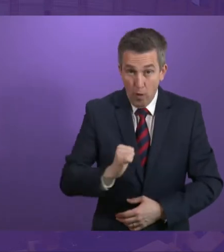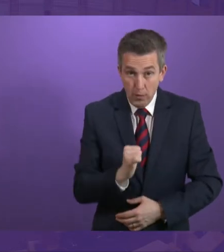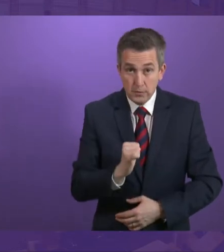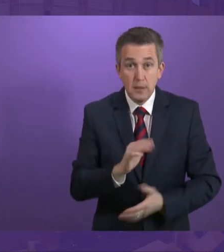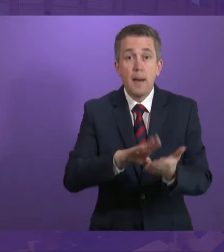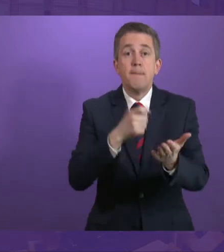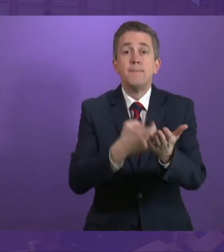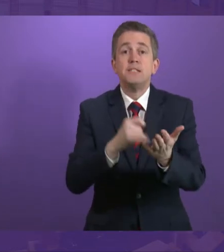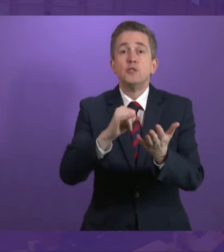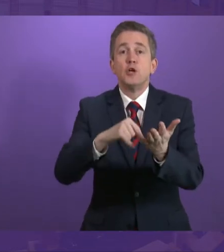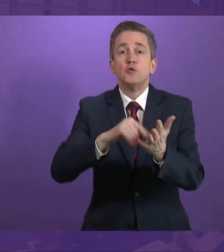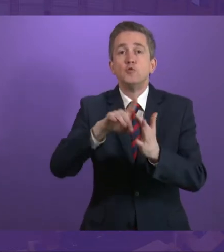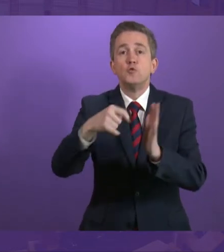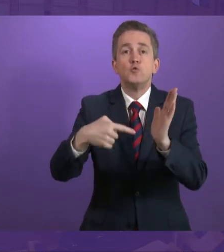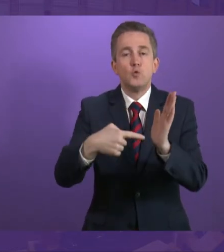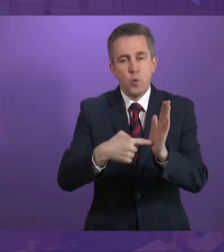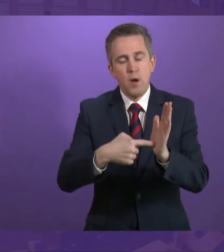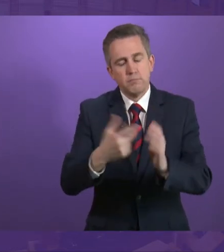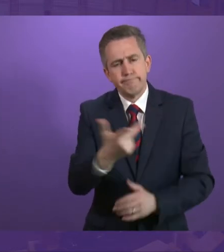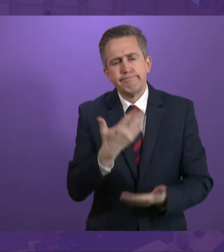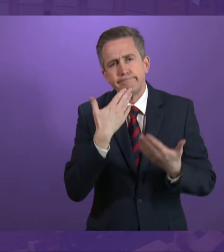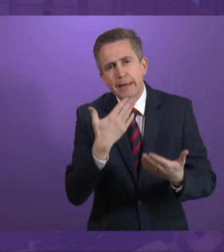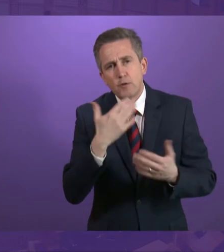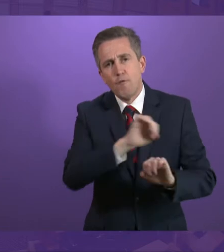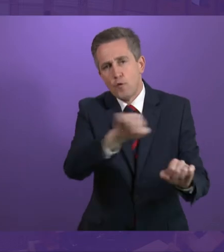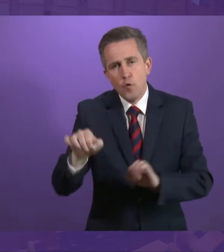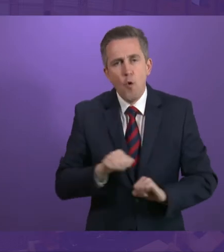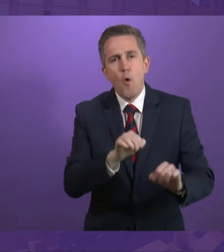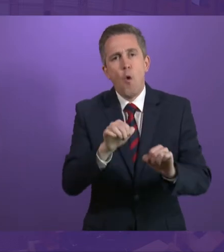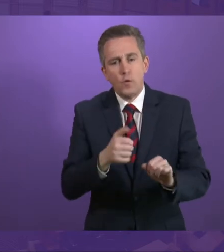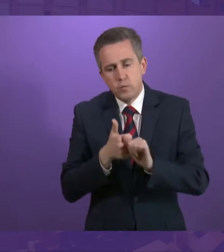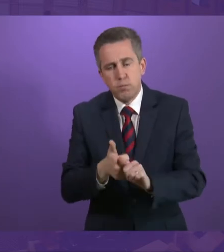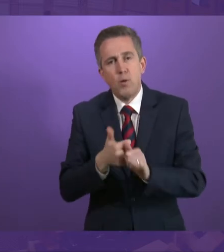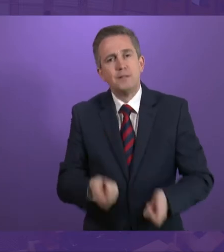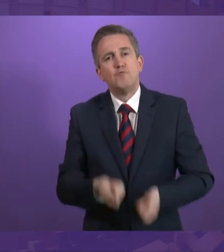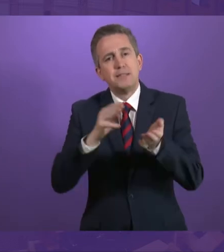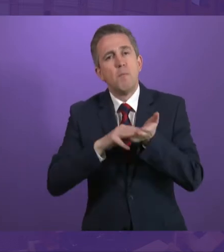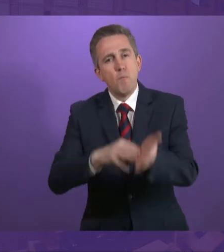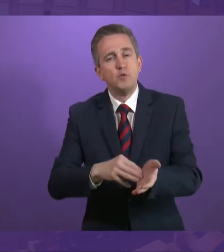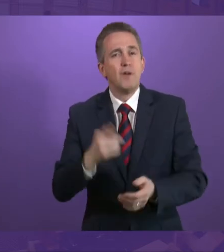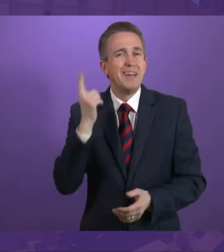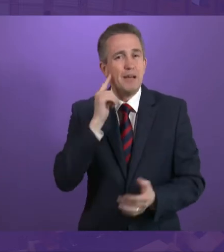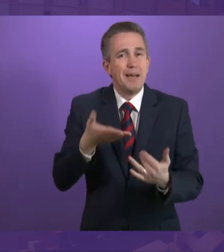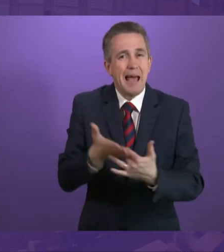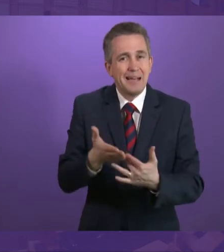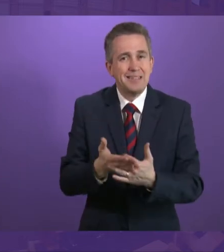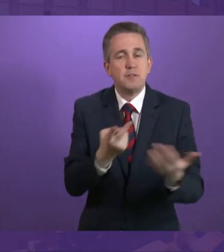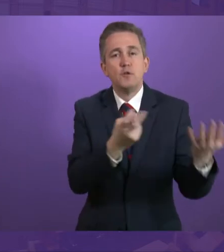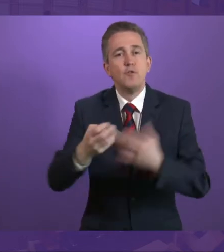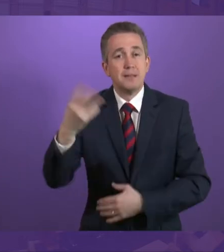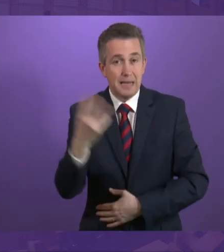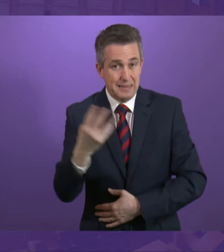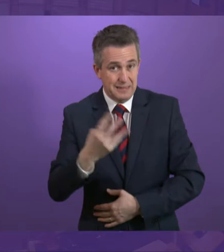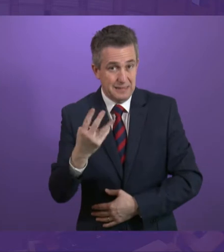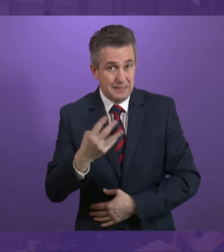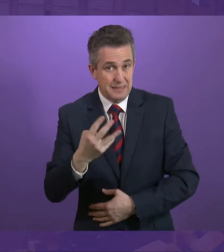bringing this debate to the Chamber. I hope we can go away ahead of World Hearing Day and Hearing Access Week 2019, thinking about how we